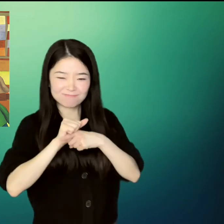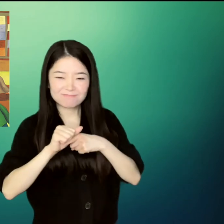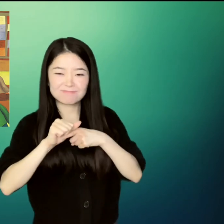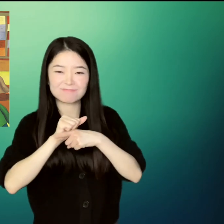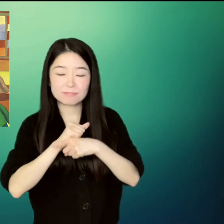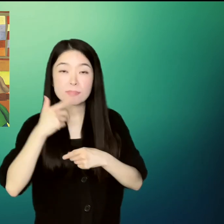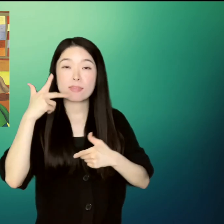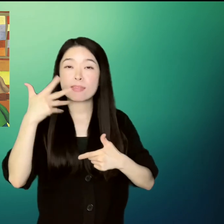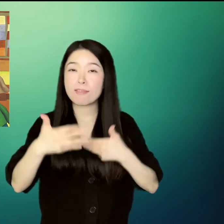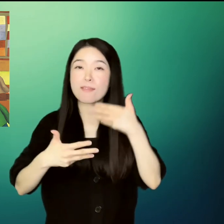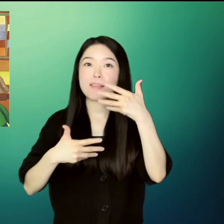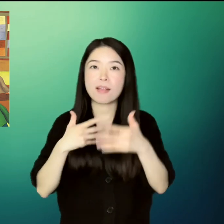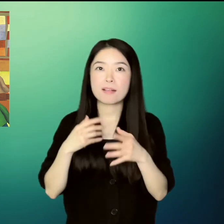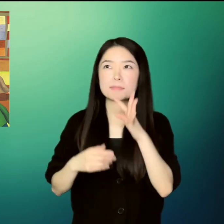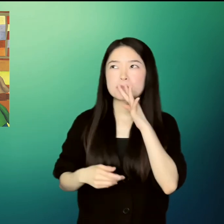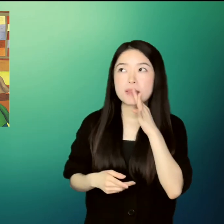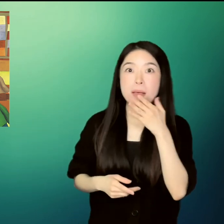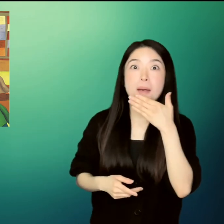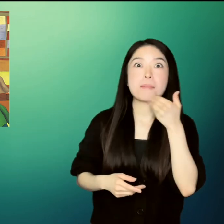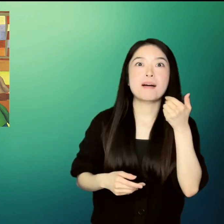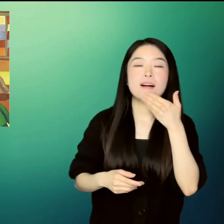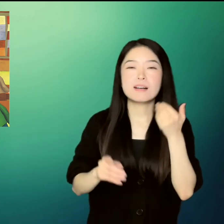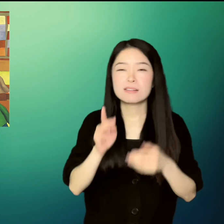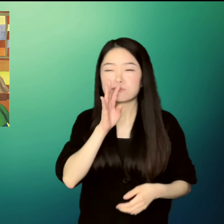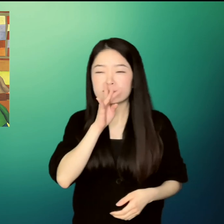They applauded Un He's choice.